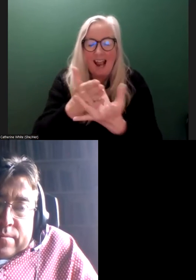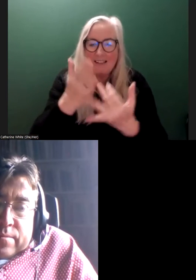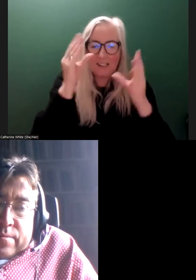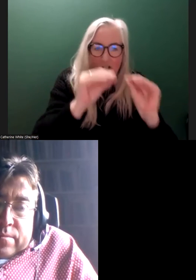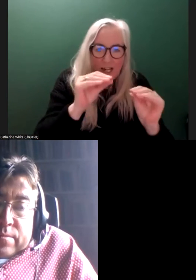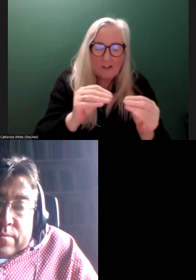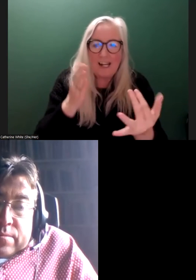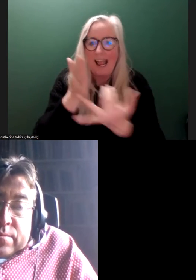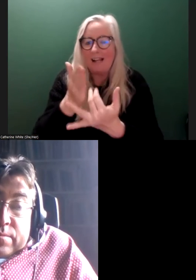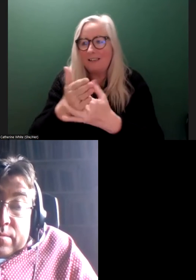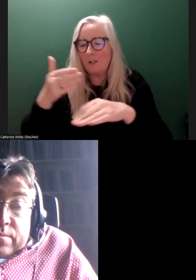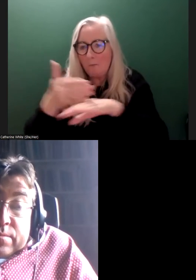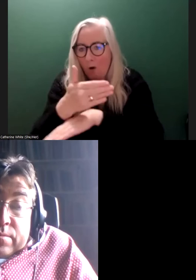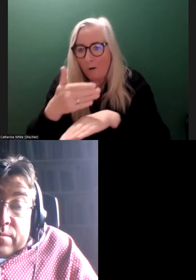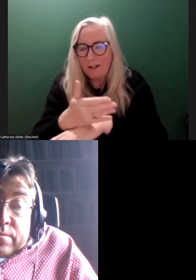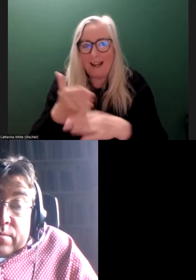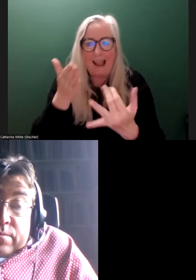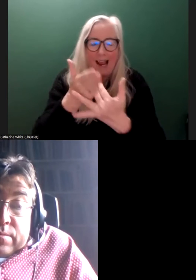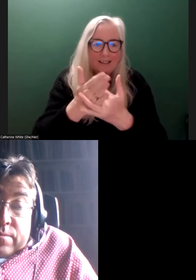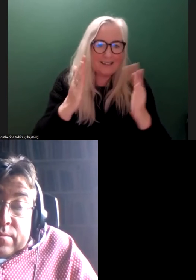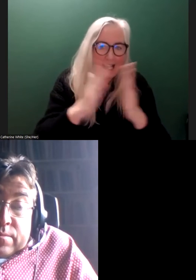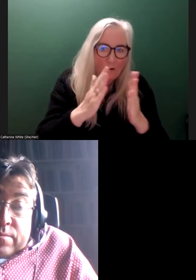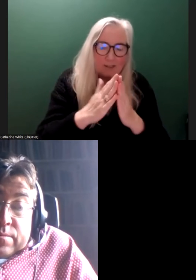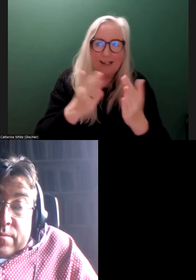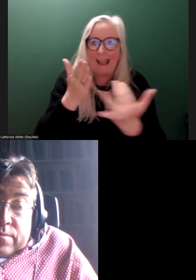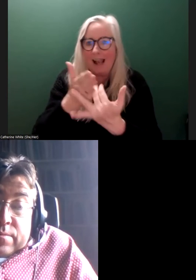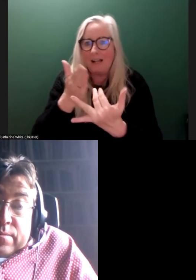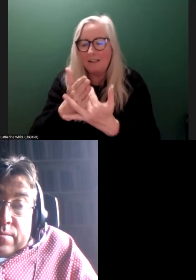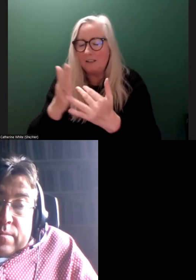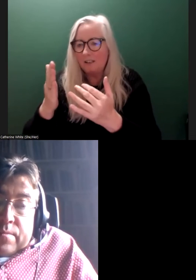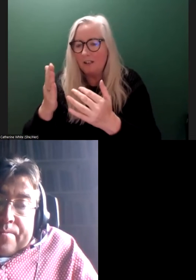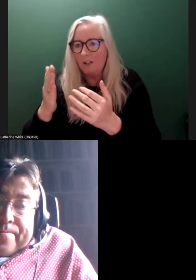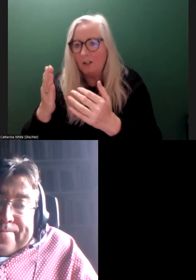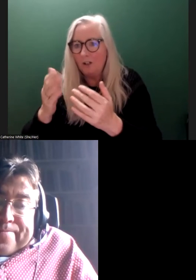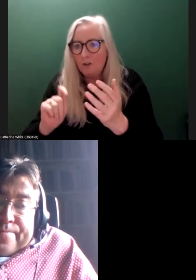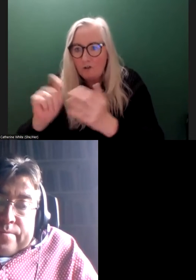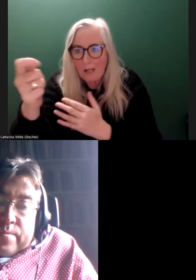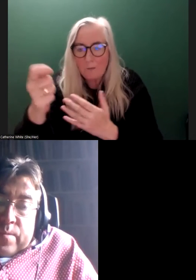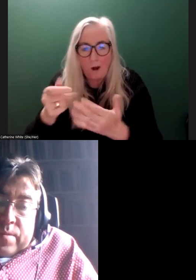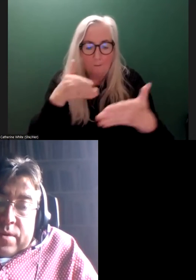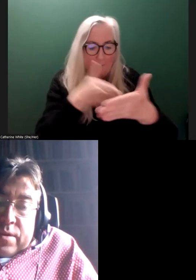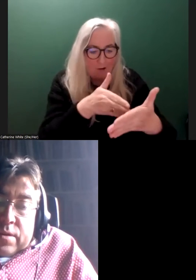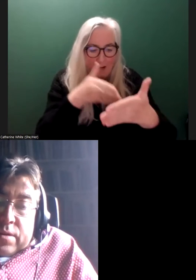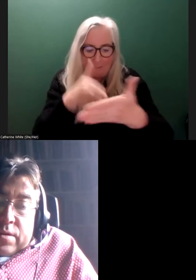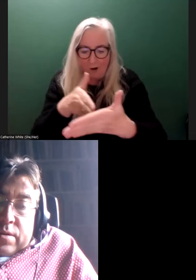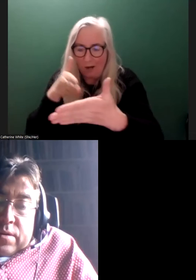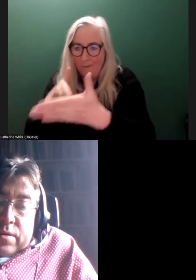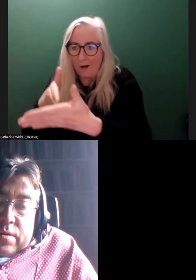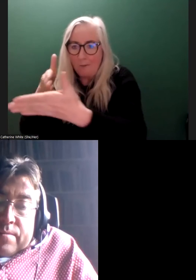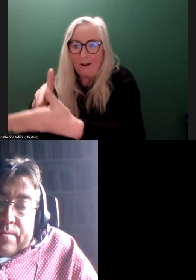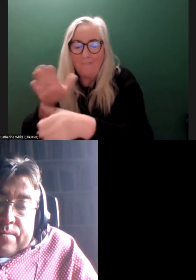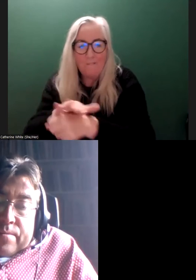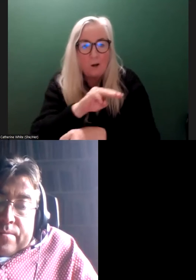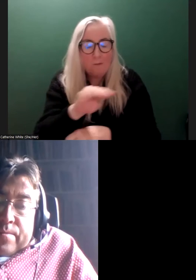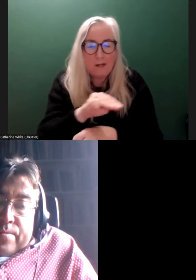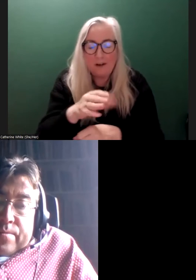to employment, access to housing, access to transport. These are structural barriers that put people at a deficit, not